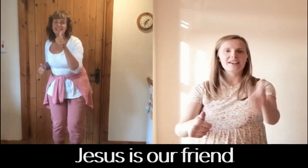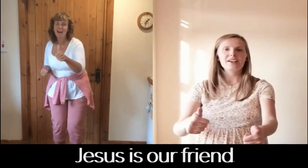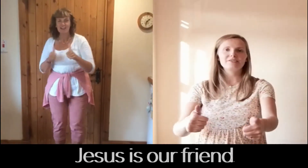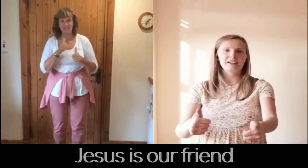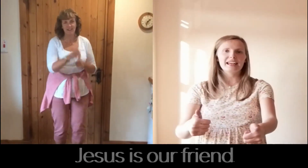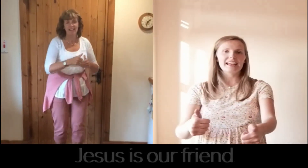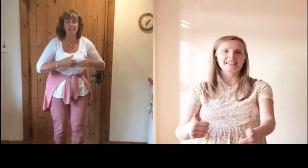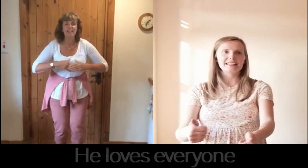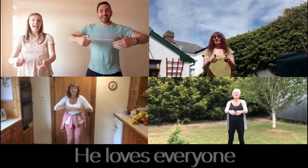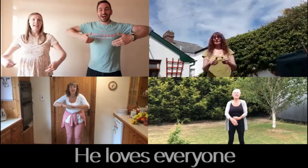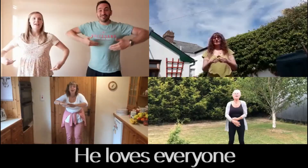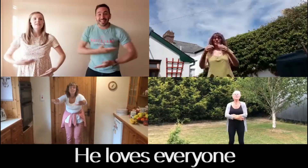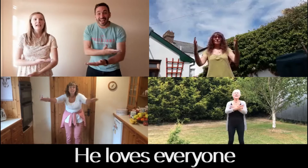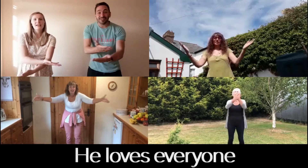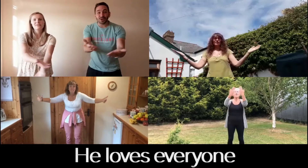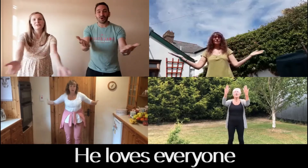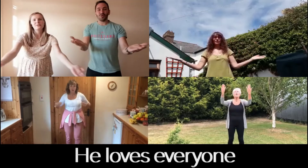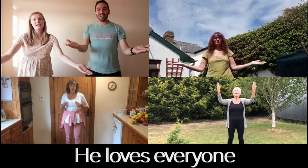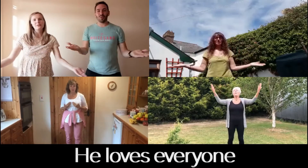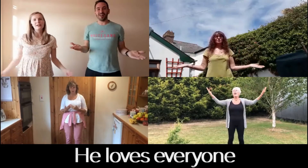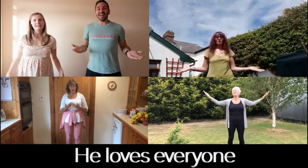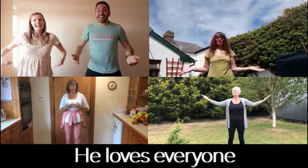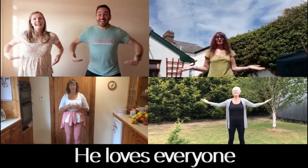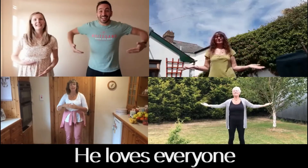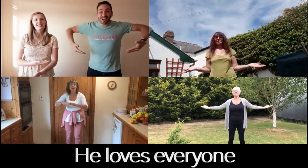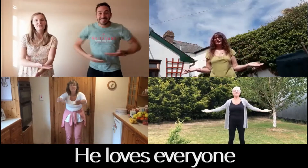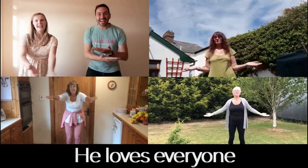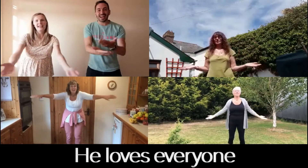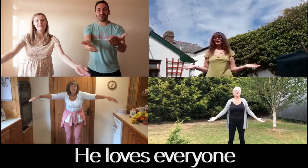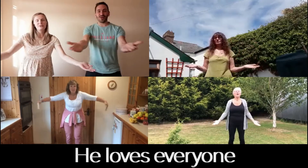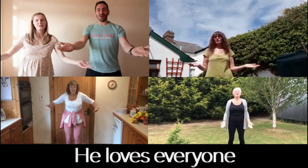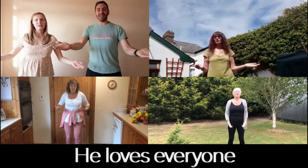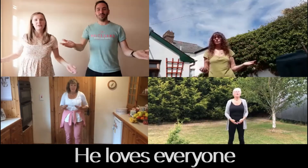is our friend He loves everyone